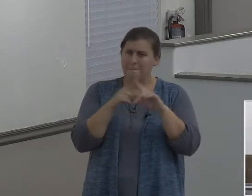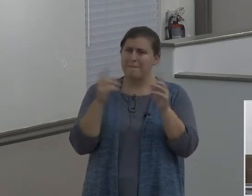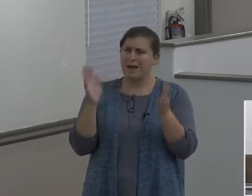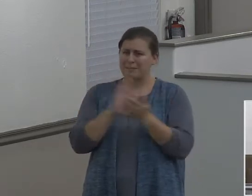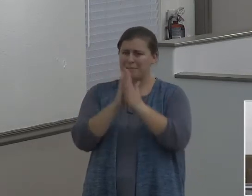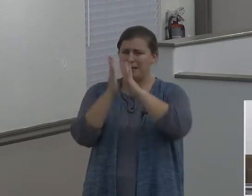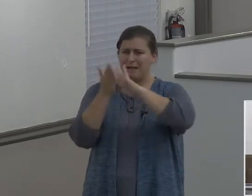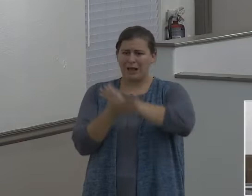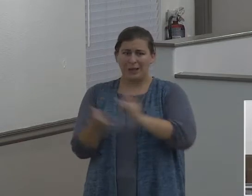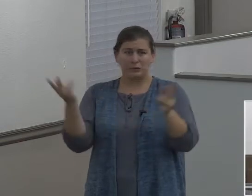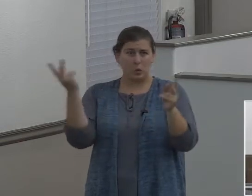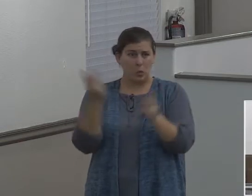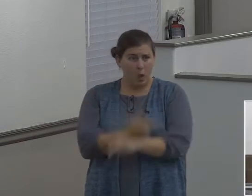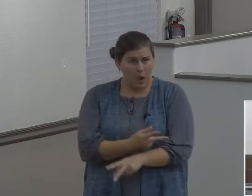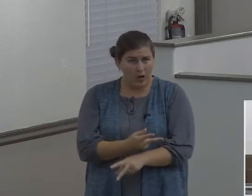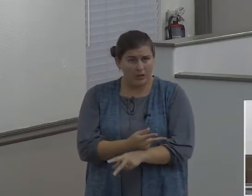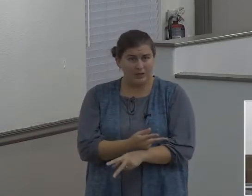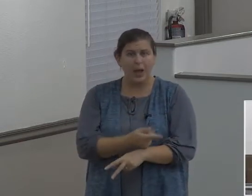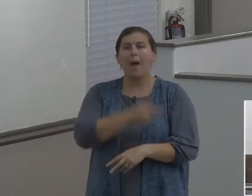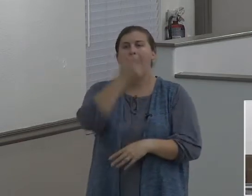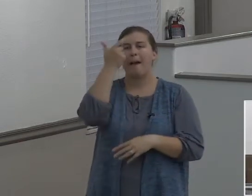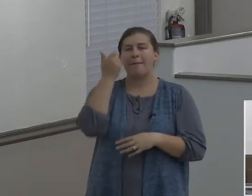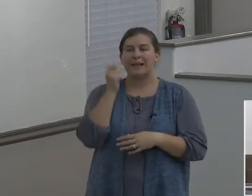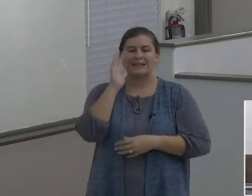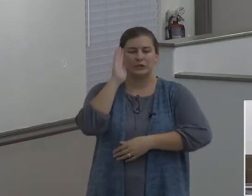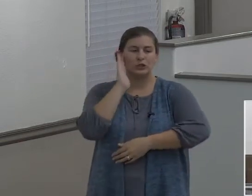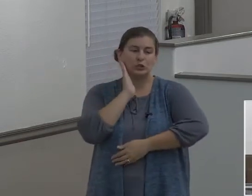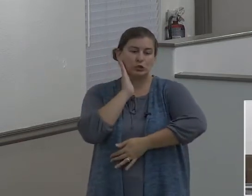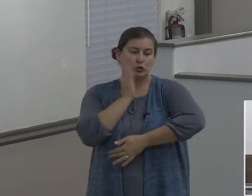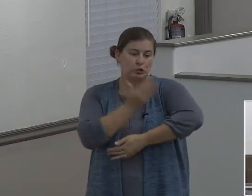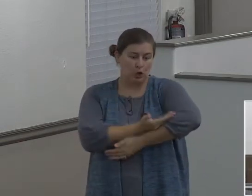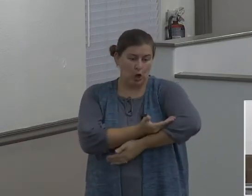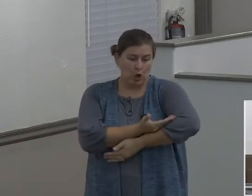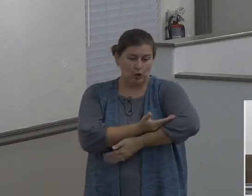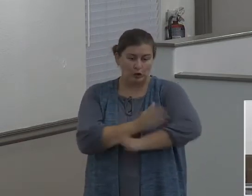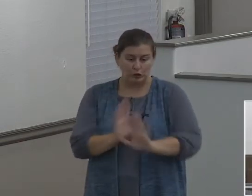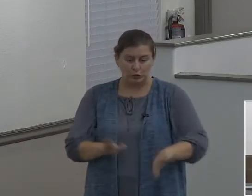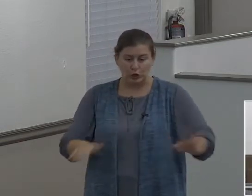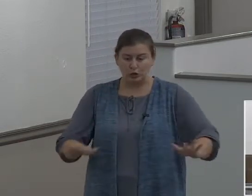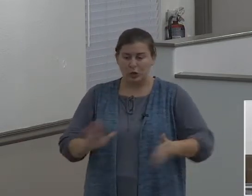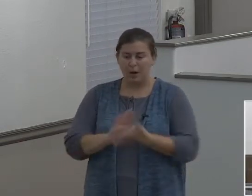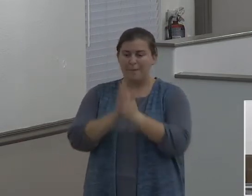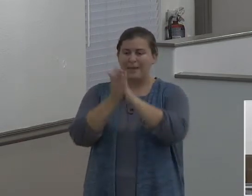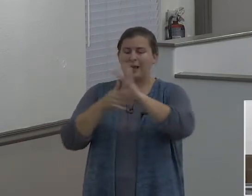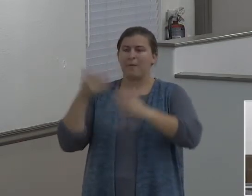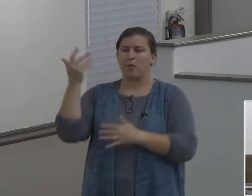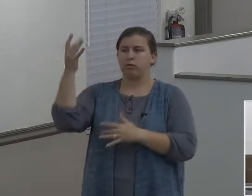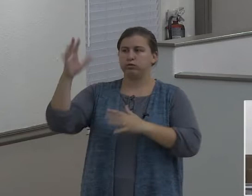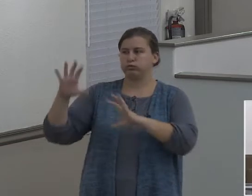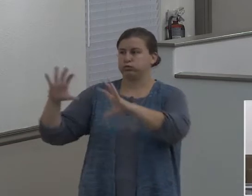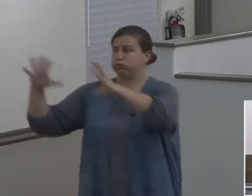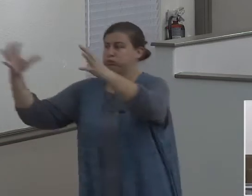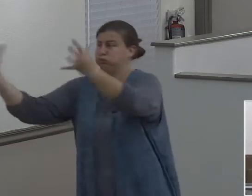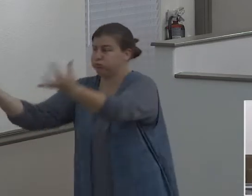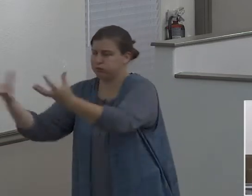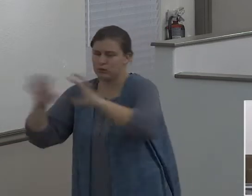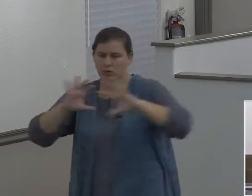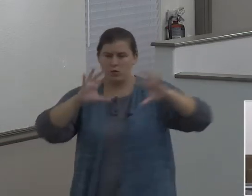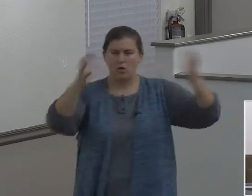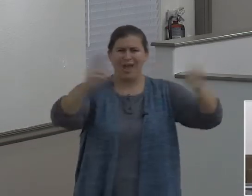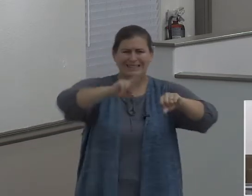The children born to these daughters of Lot became the nations of the Moabites and the Ammonites, and though they came